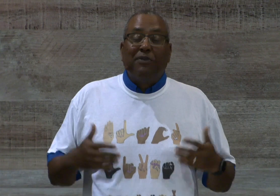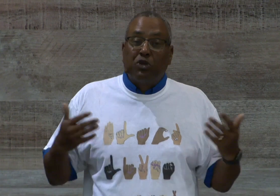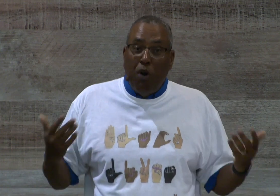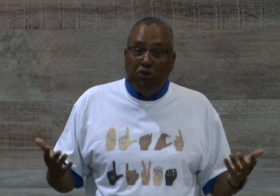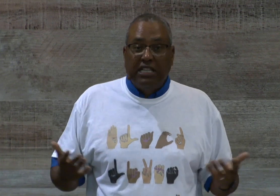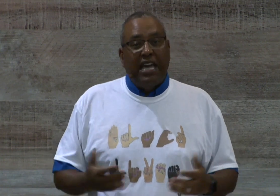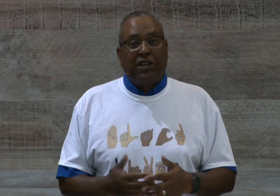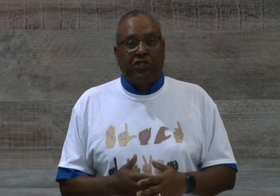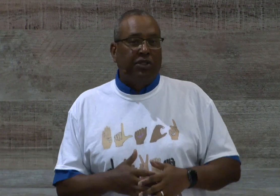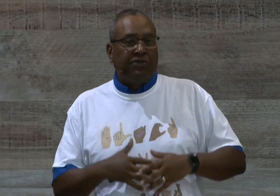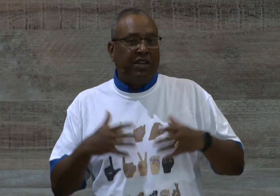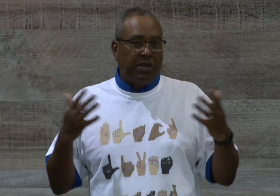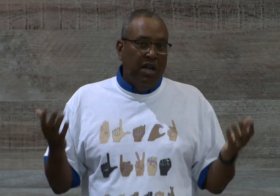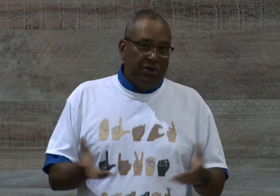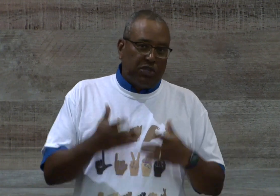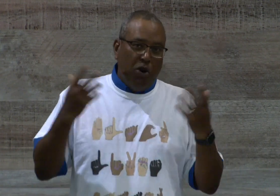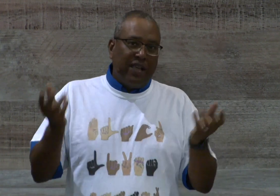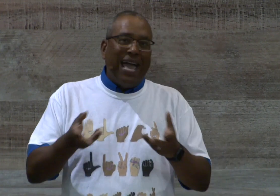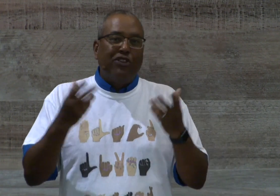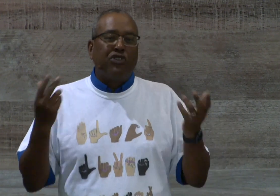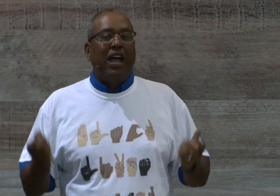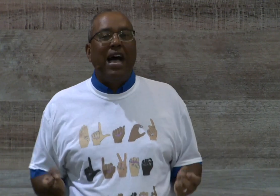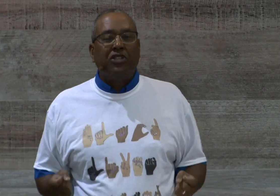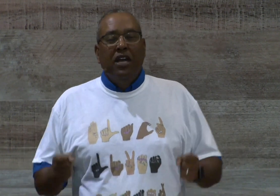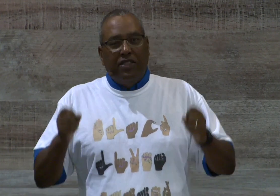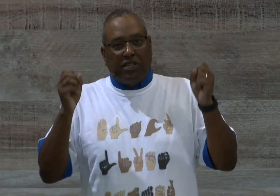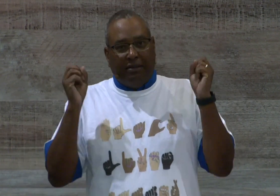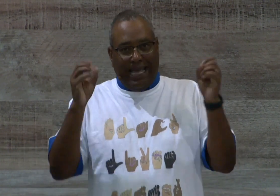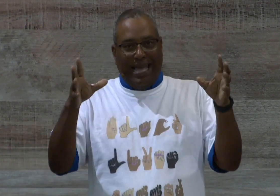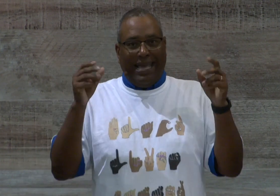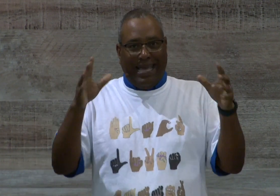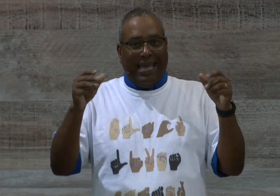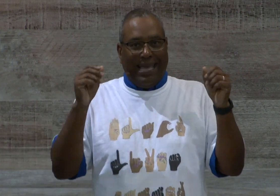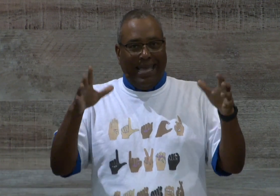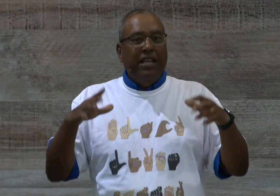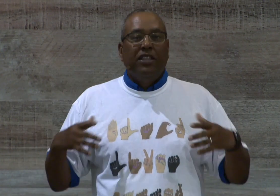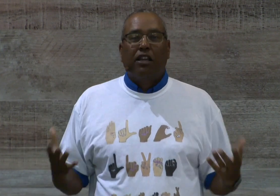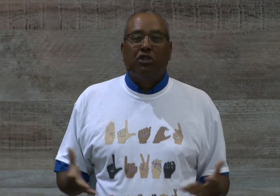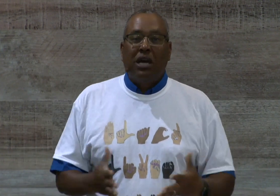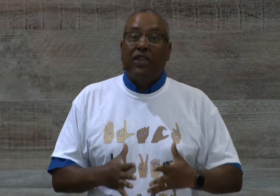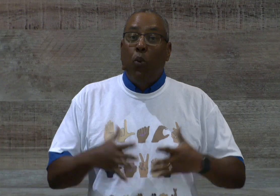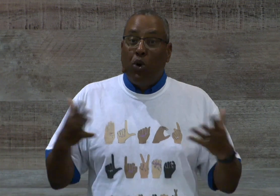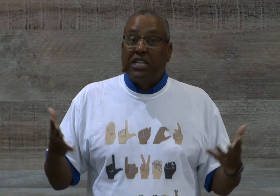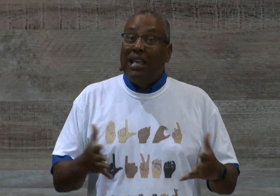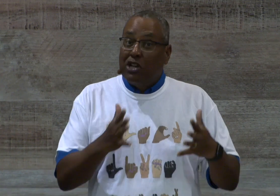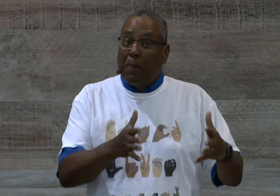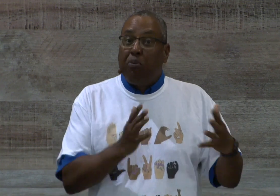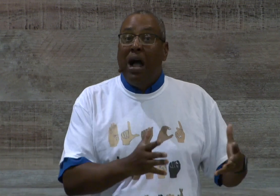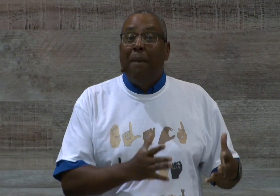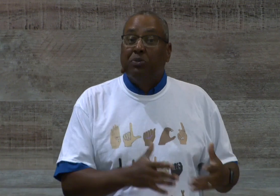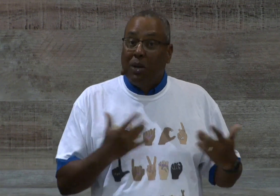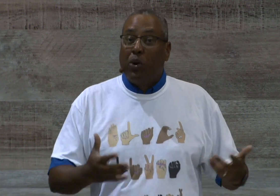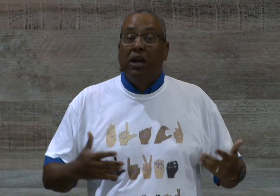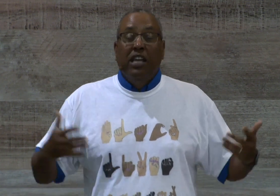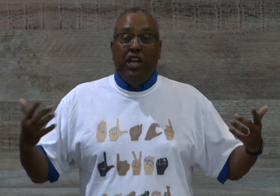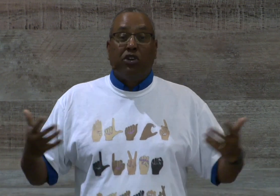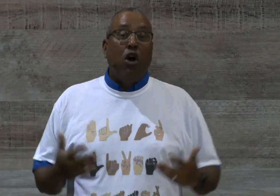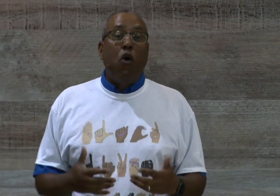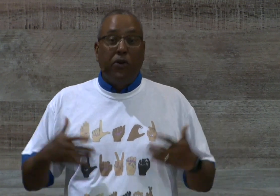smoke detectors, so there's a smoke gathering in your house. There's an ah, ah, ah that goes out that warns you, hey, there's a problem somewhere in your home or your